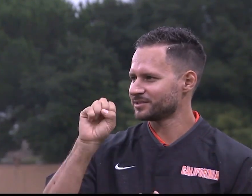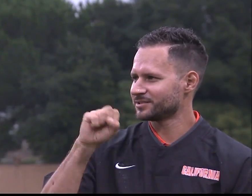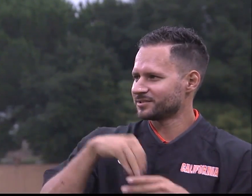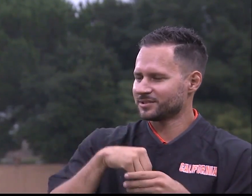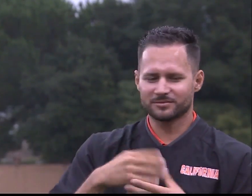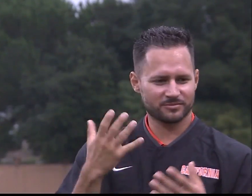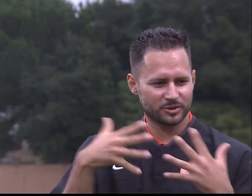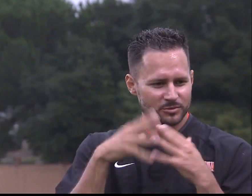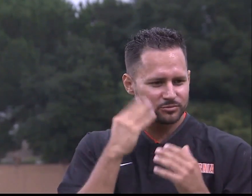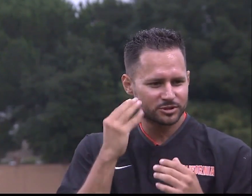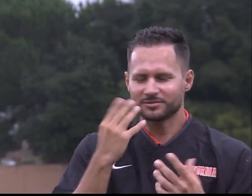TEACH.